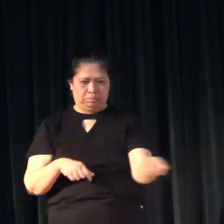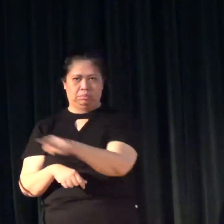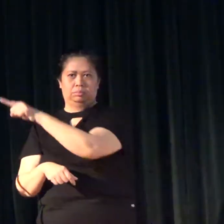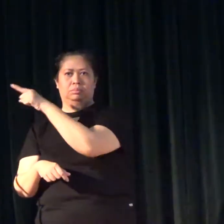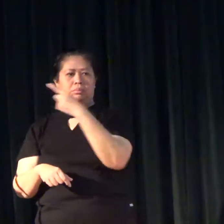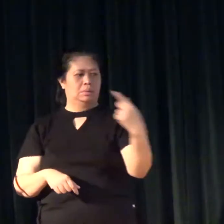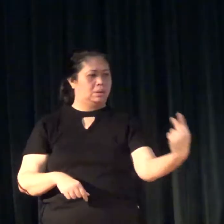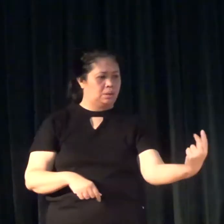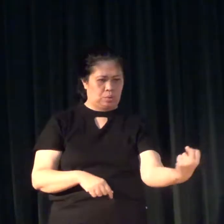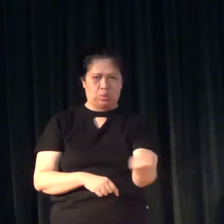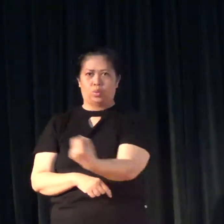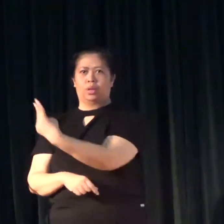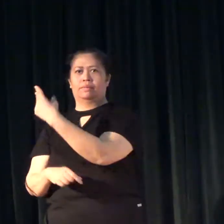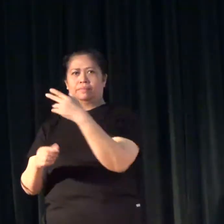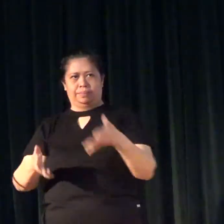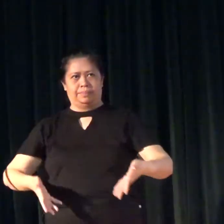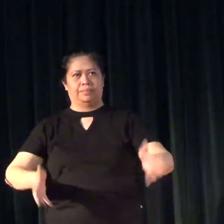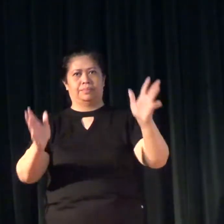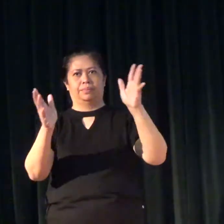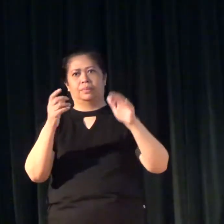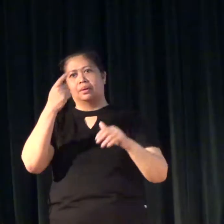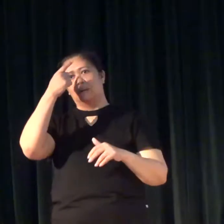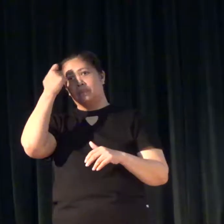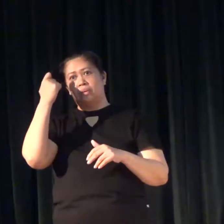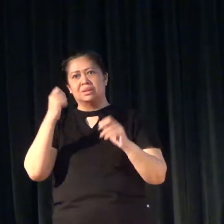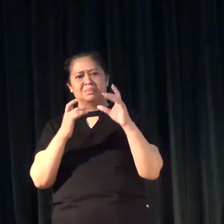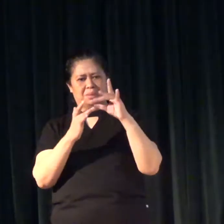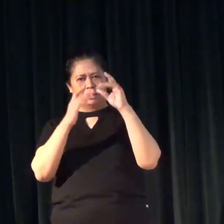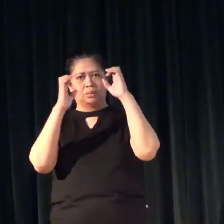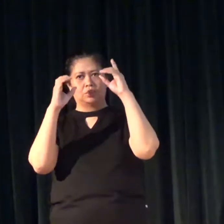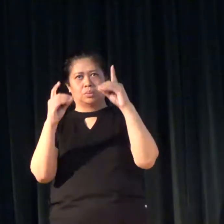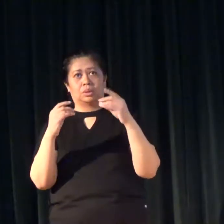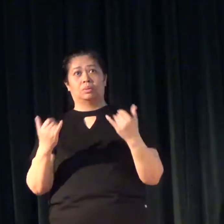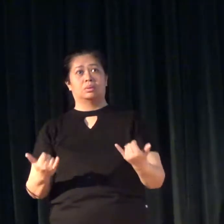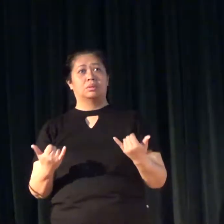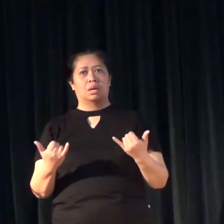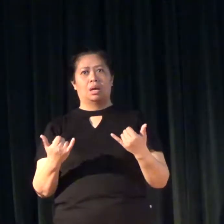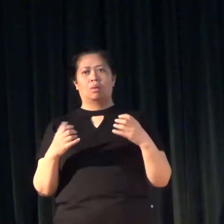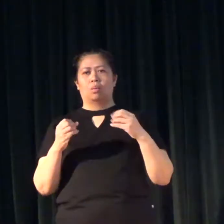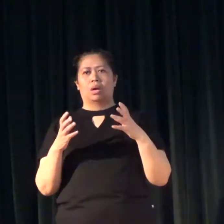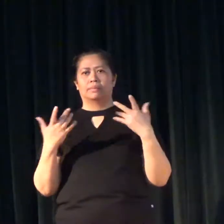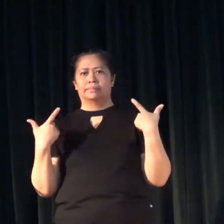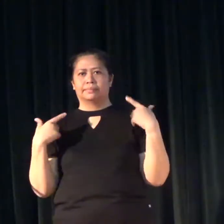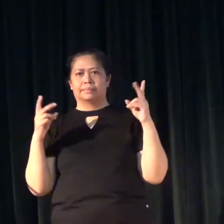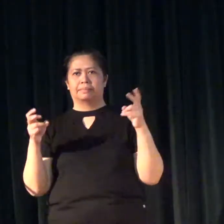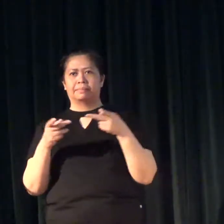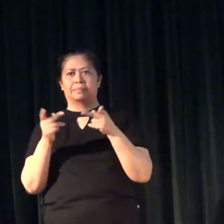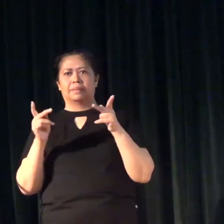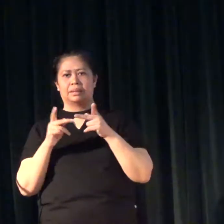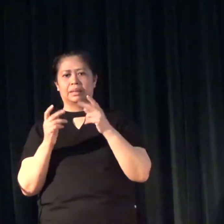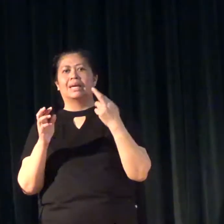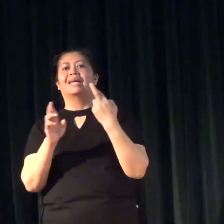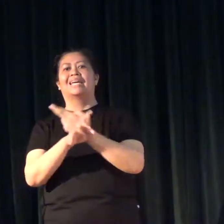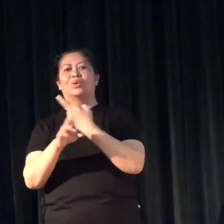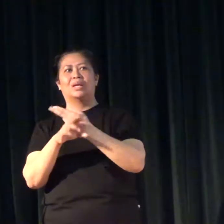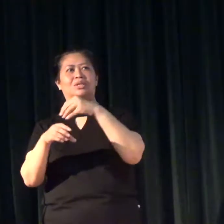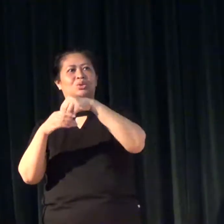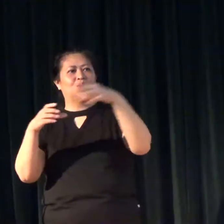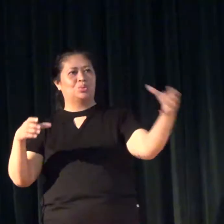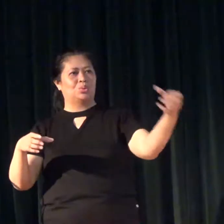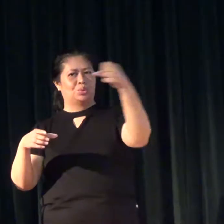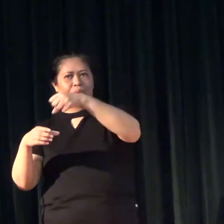limited to high school. Because special education now has a place in the regular school.